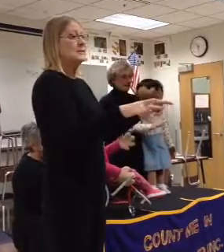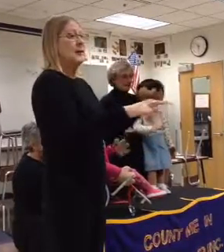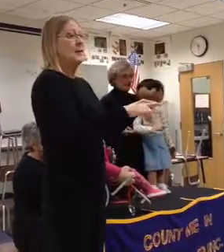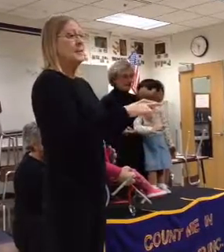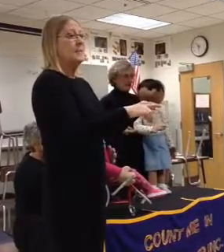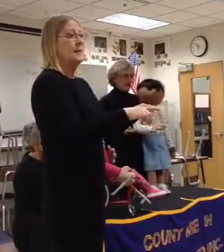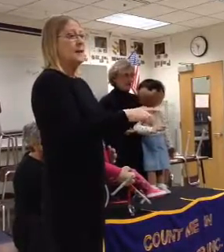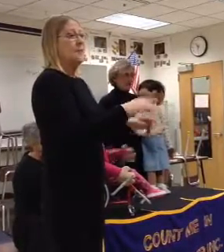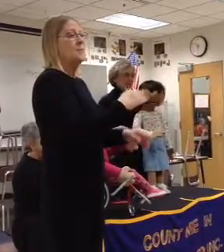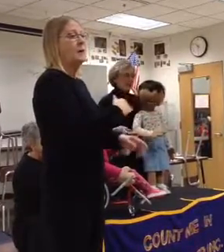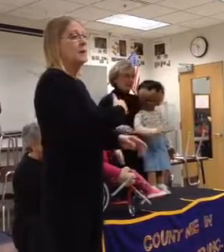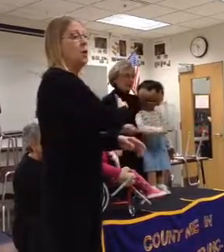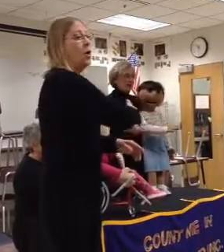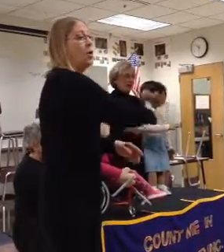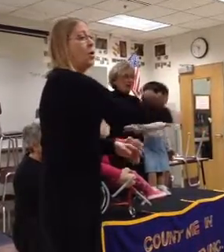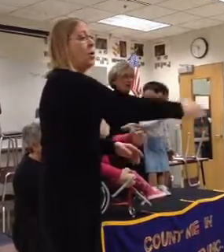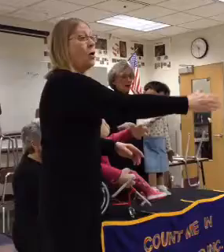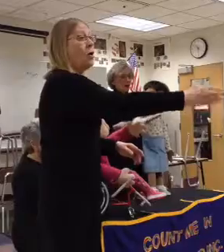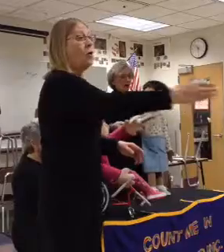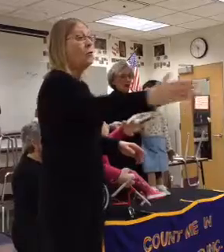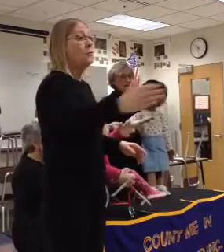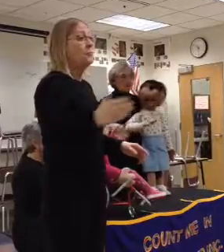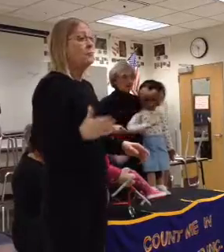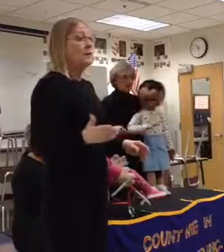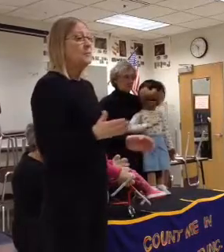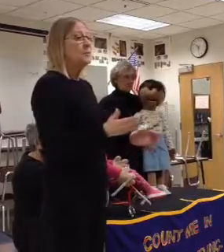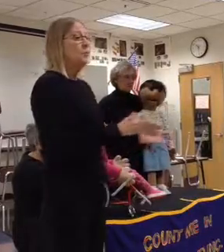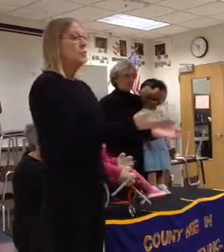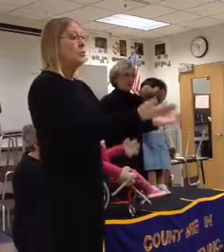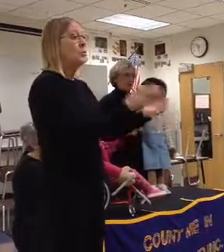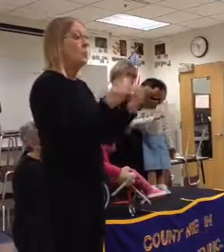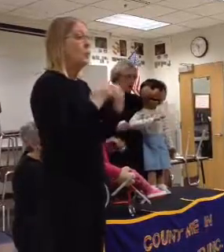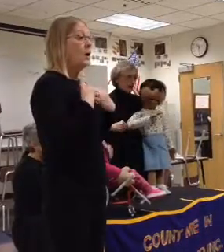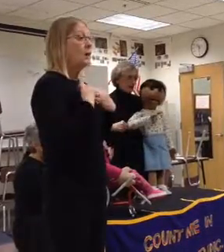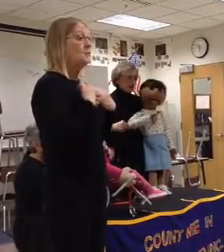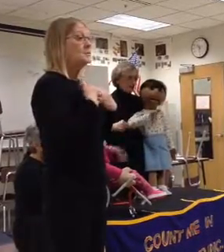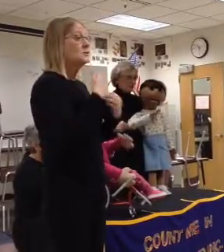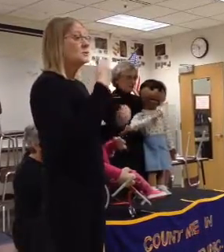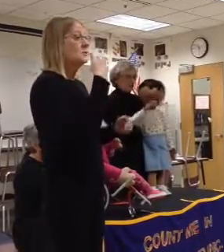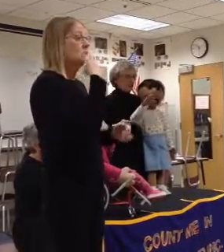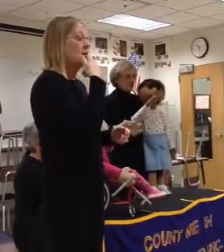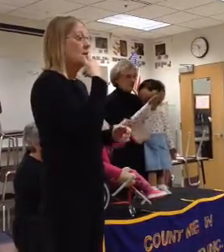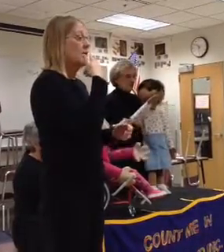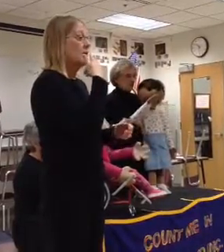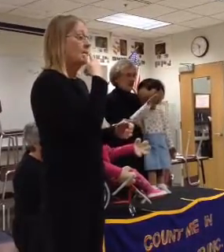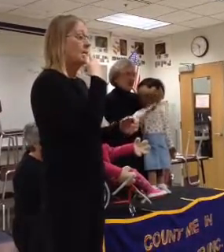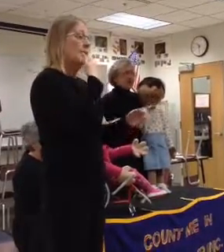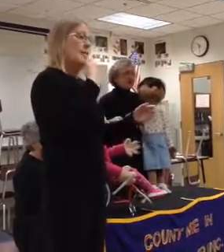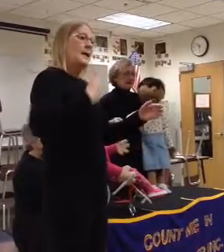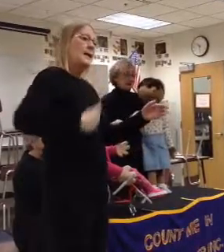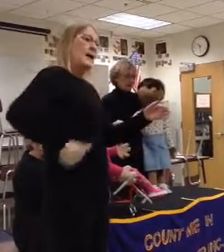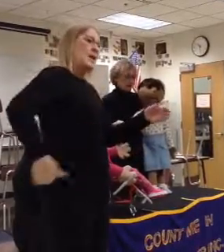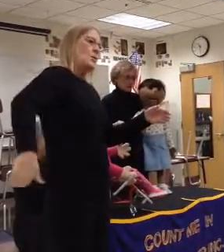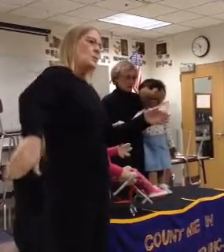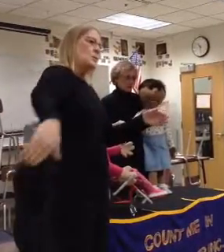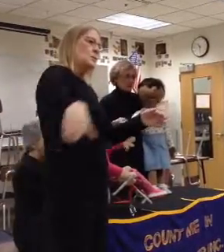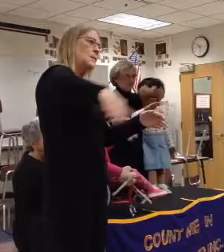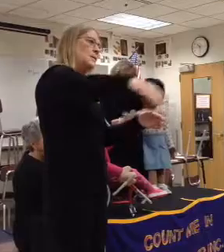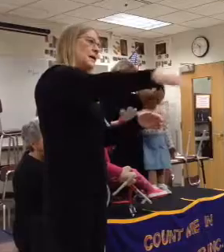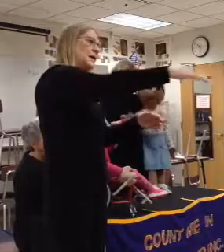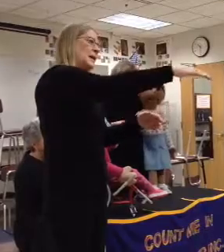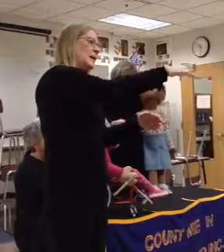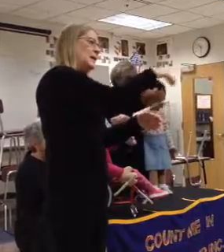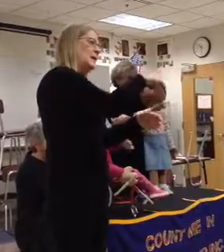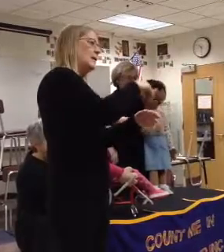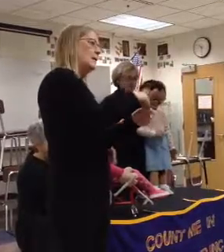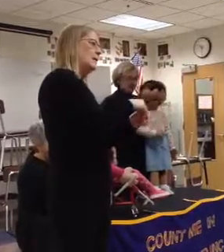the same. But all people want to say, count, count,